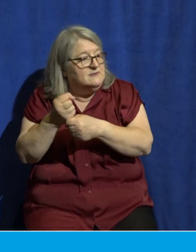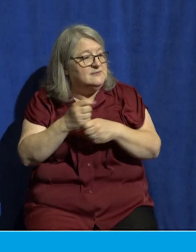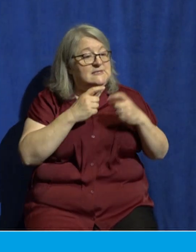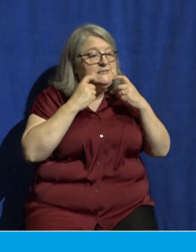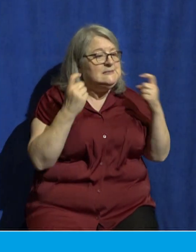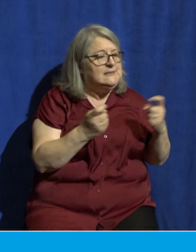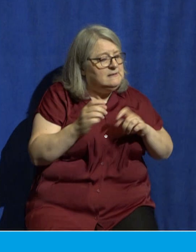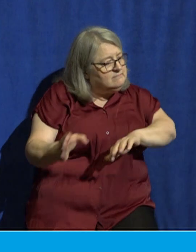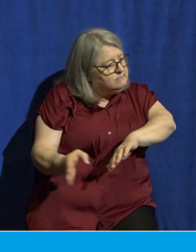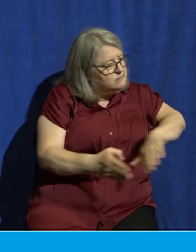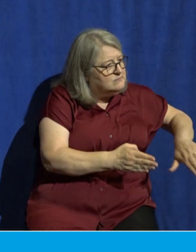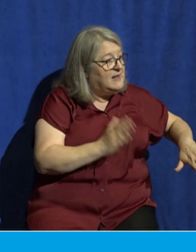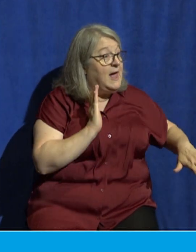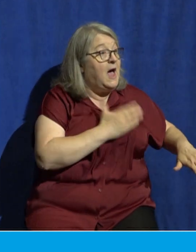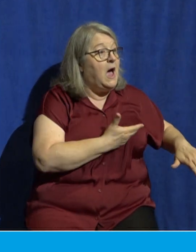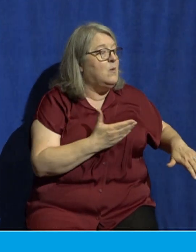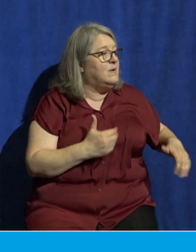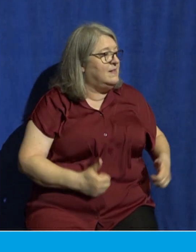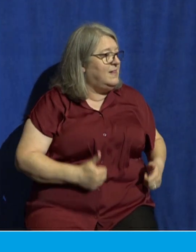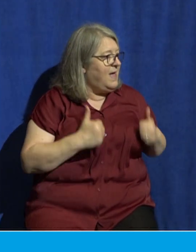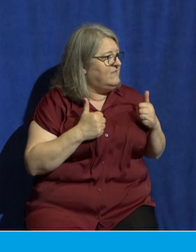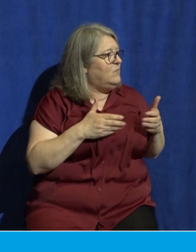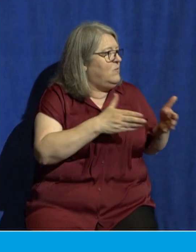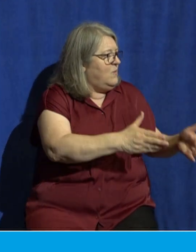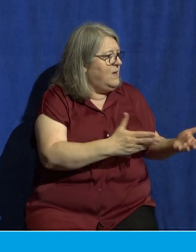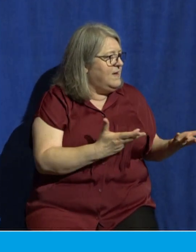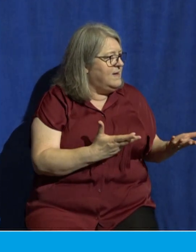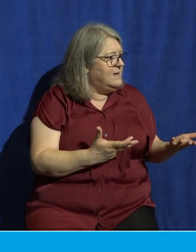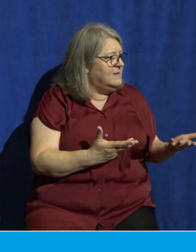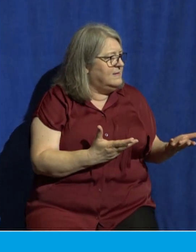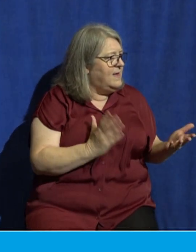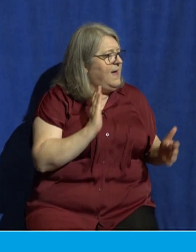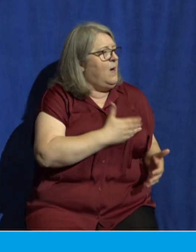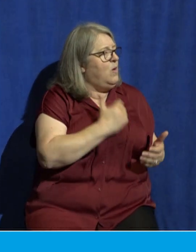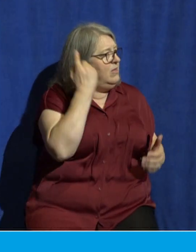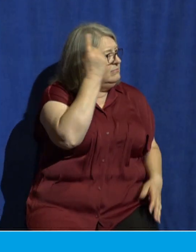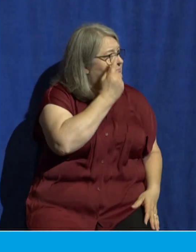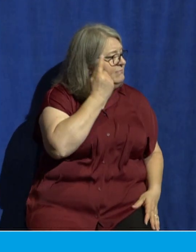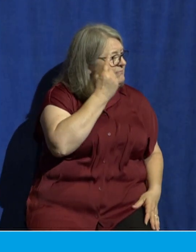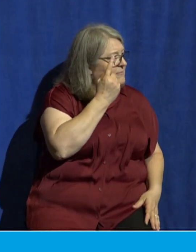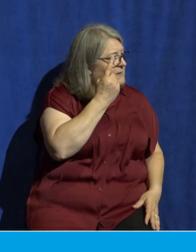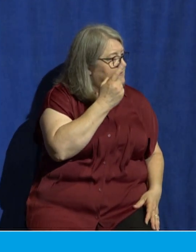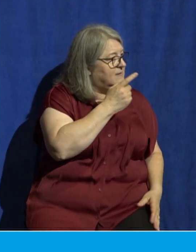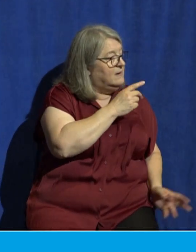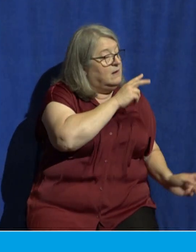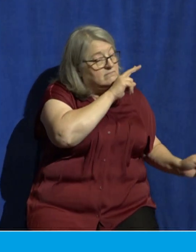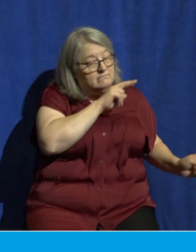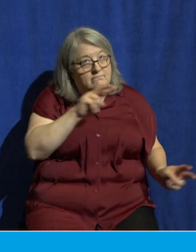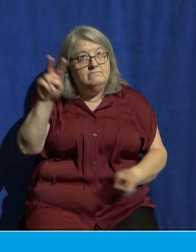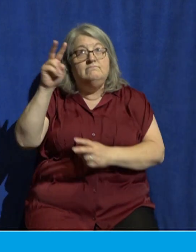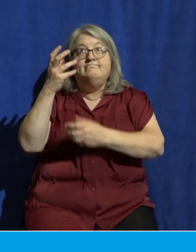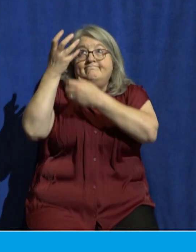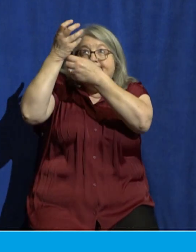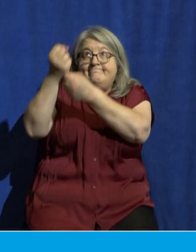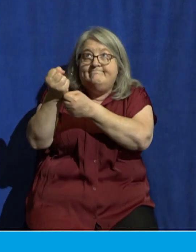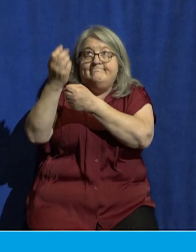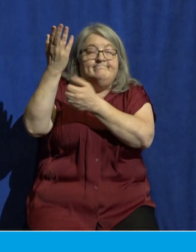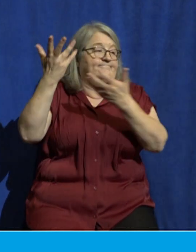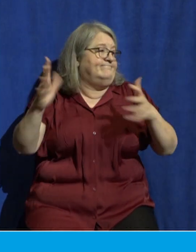life and our way of thinking and to trust his truth and his word to trust what he's done for us and for those of us who have